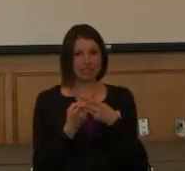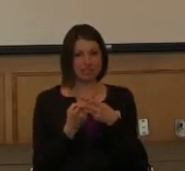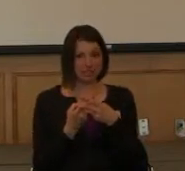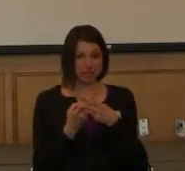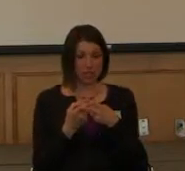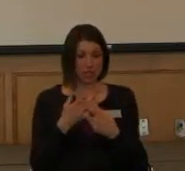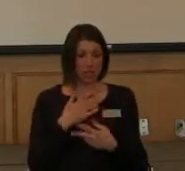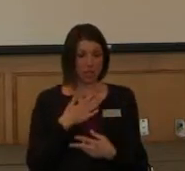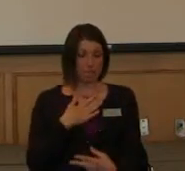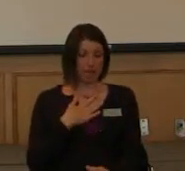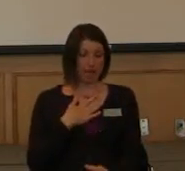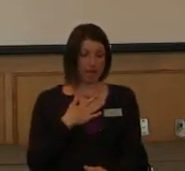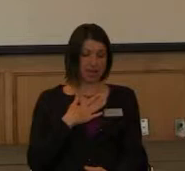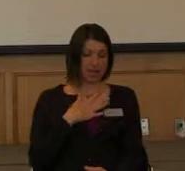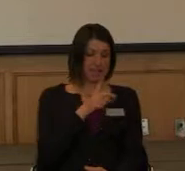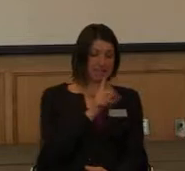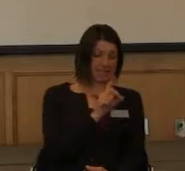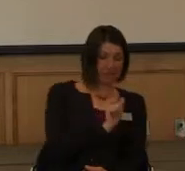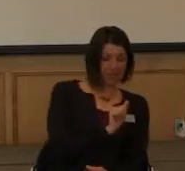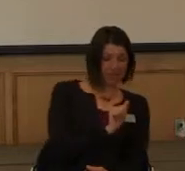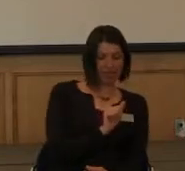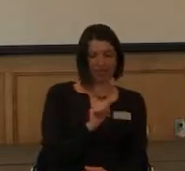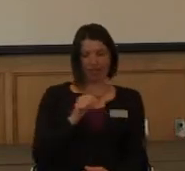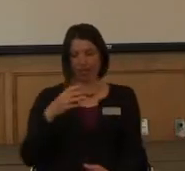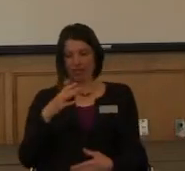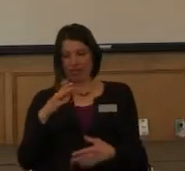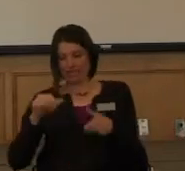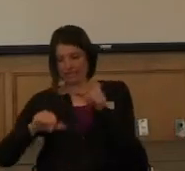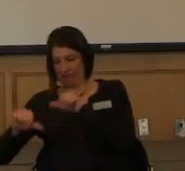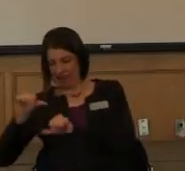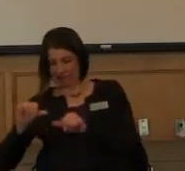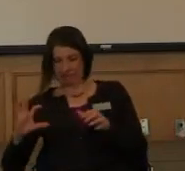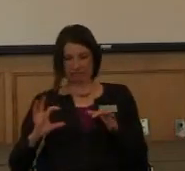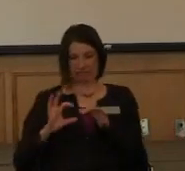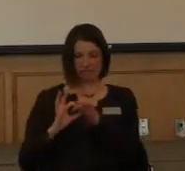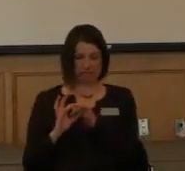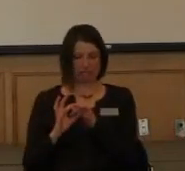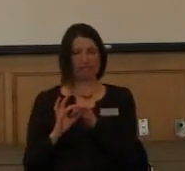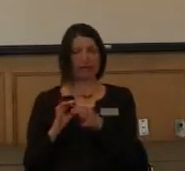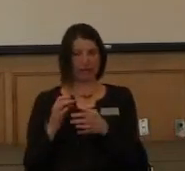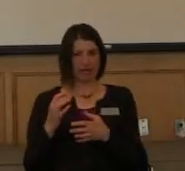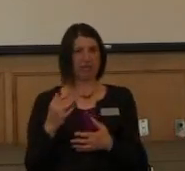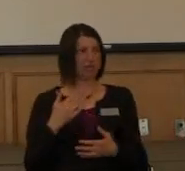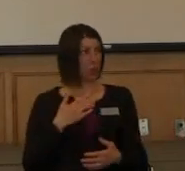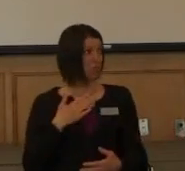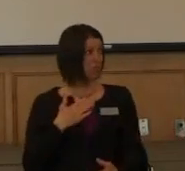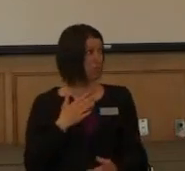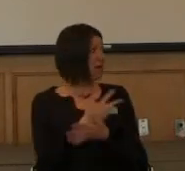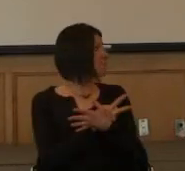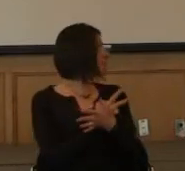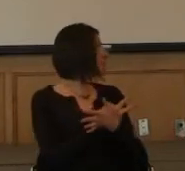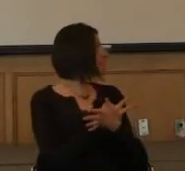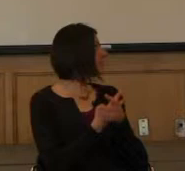disability and science part. This was my master's advisor.